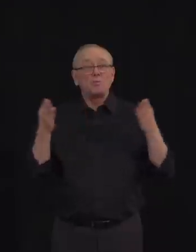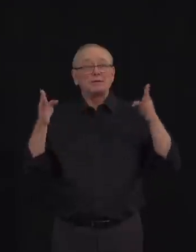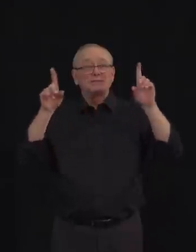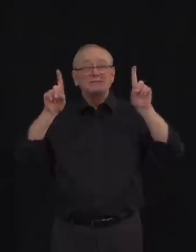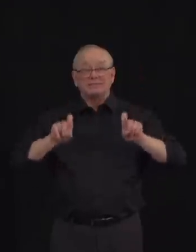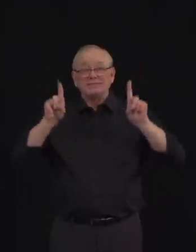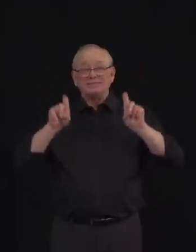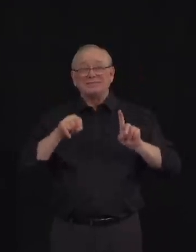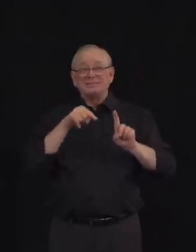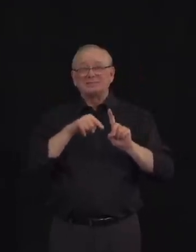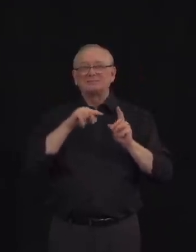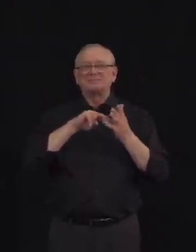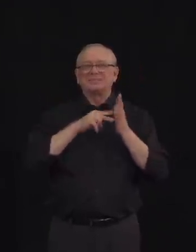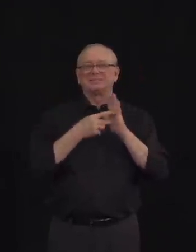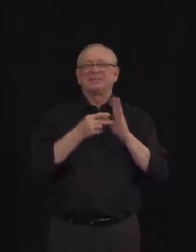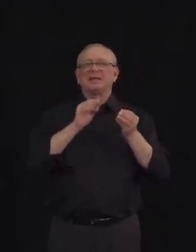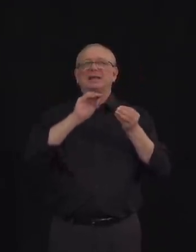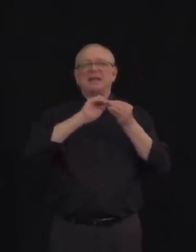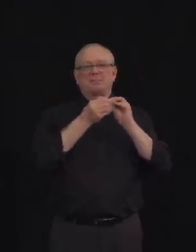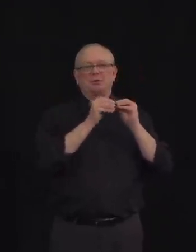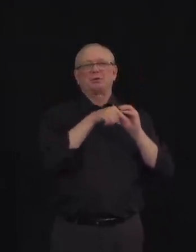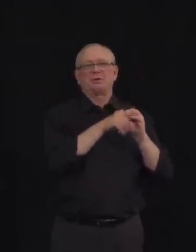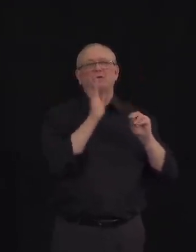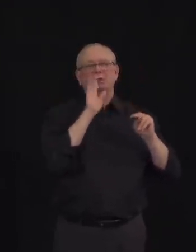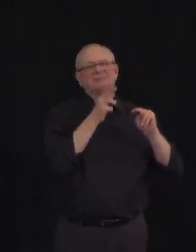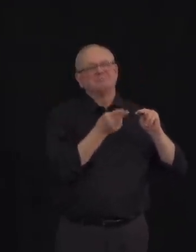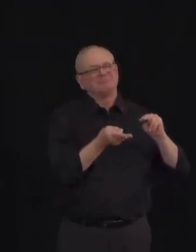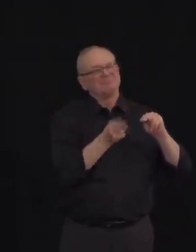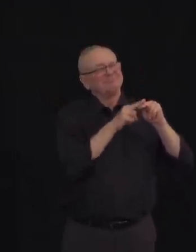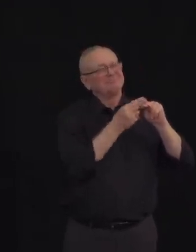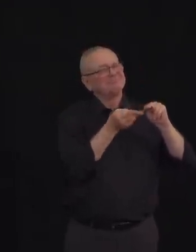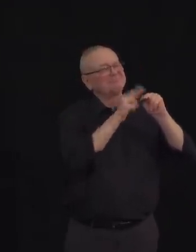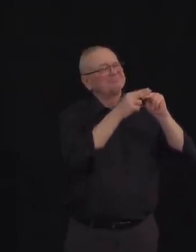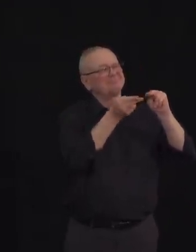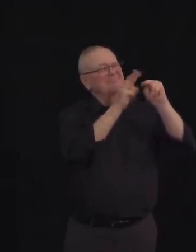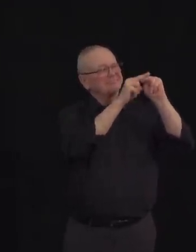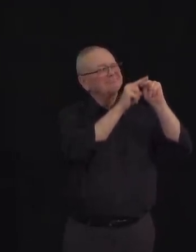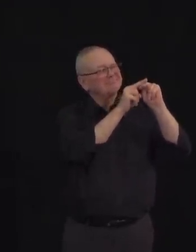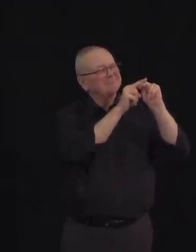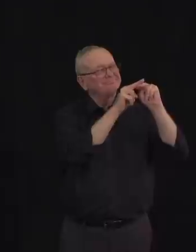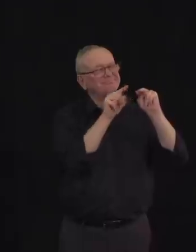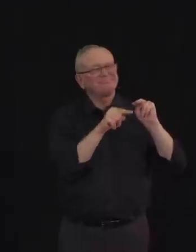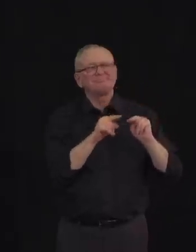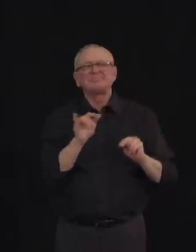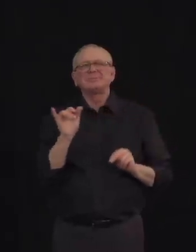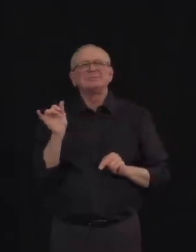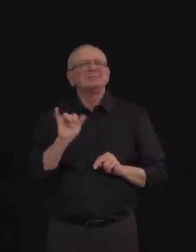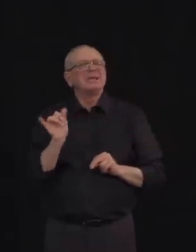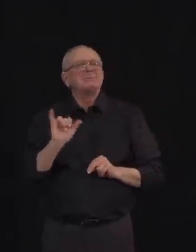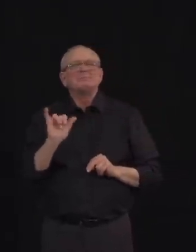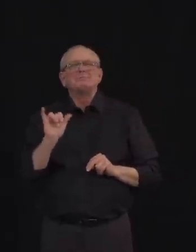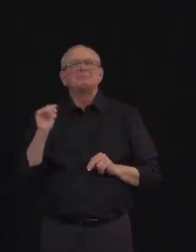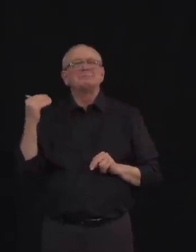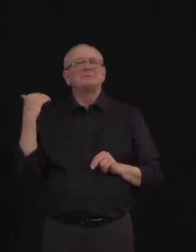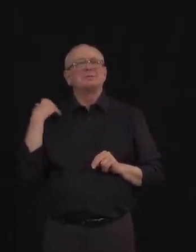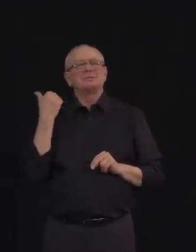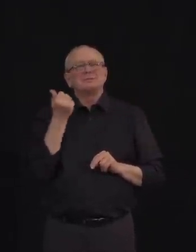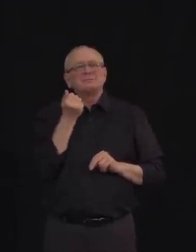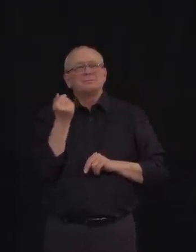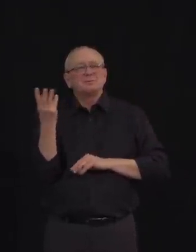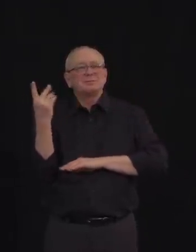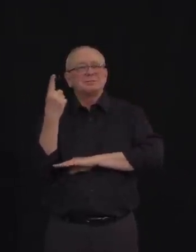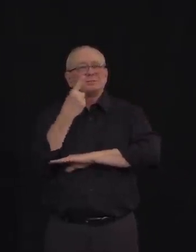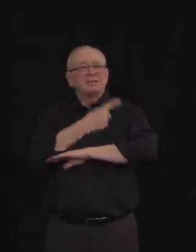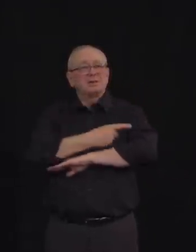day as a result of this testing. We have already seen this increase over the past few days with the expansion that we have